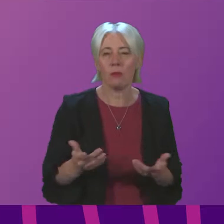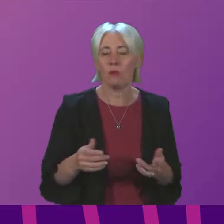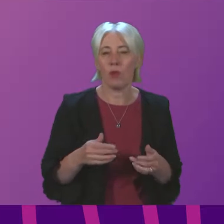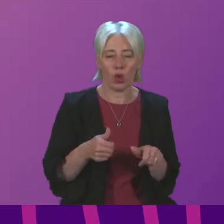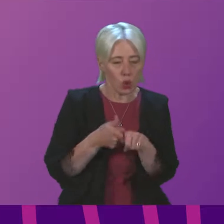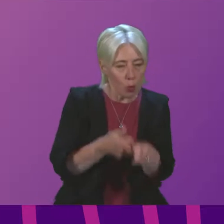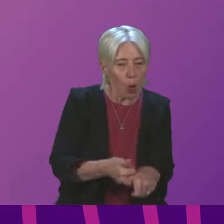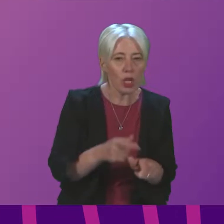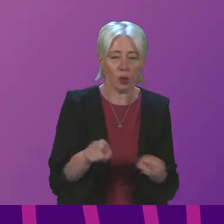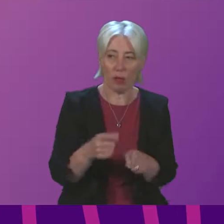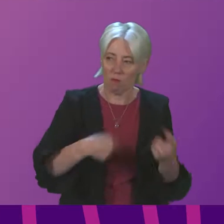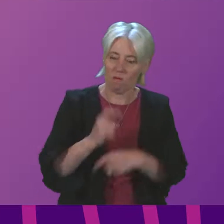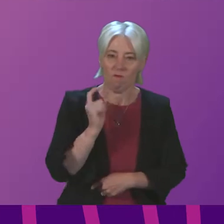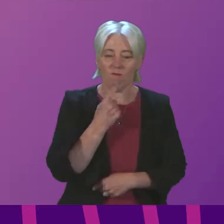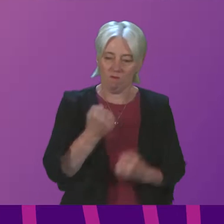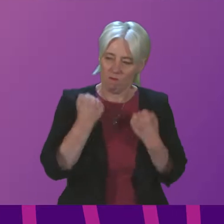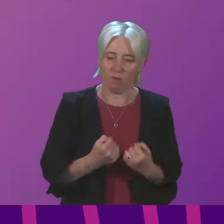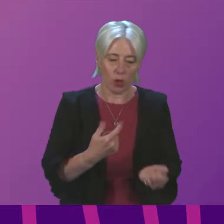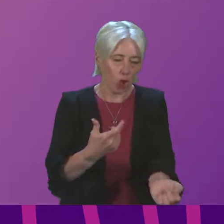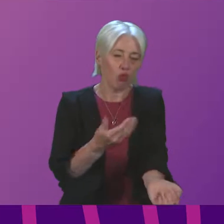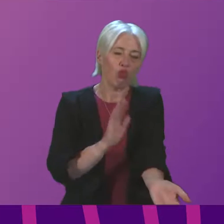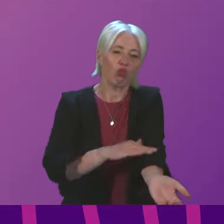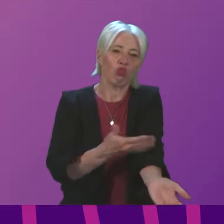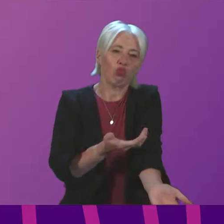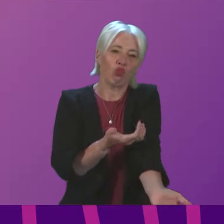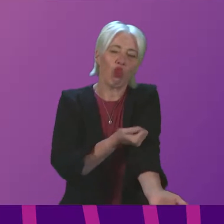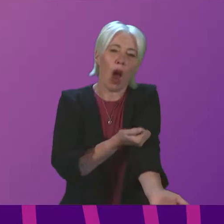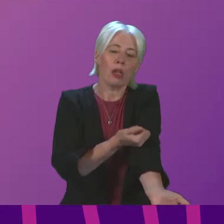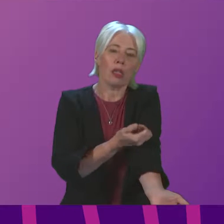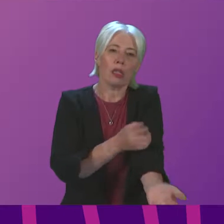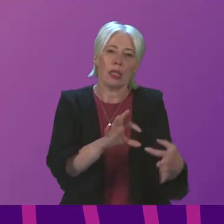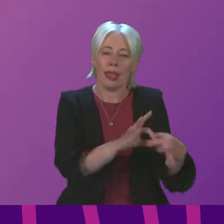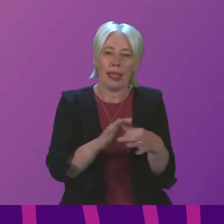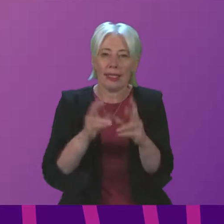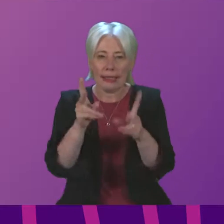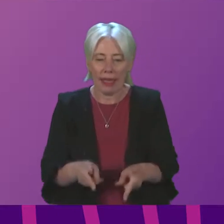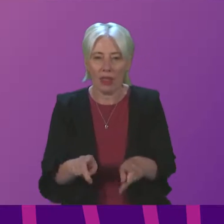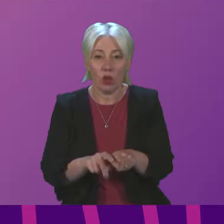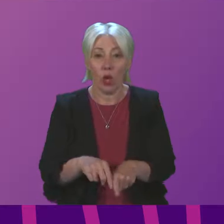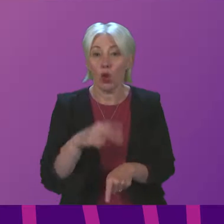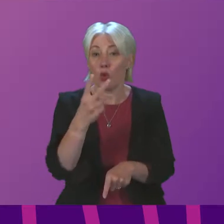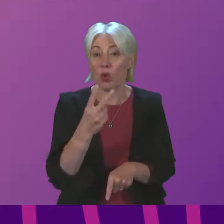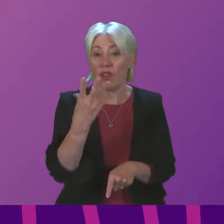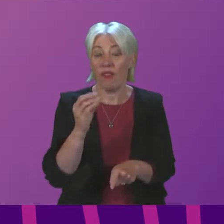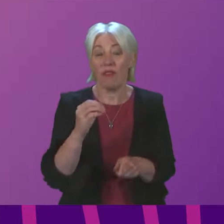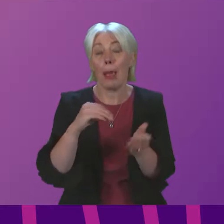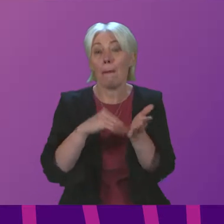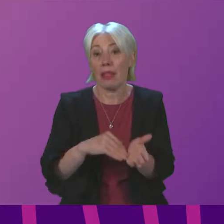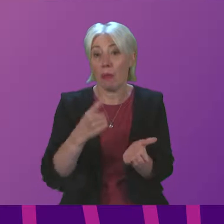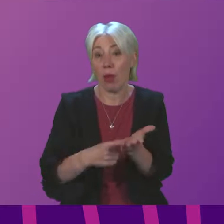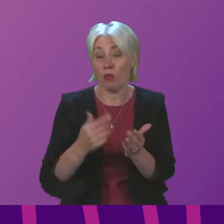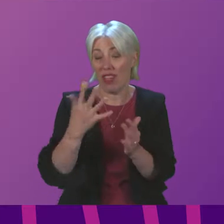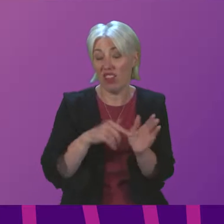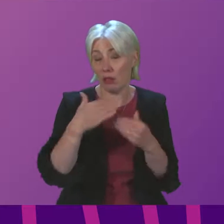combined with our determination to tackle drug-related deaths, backed by funding of £250 million over the next five years, we are determined to